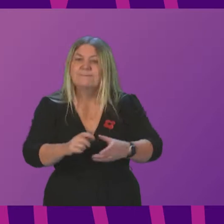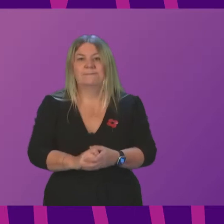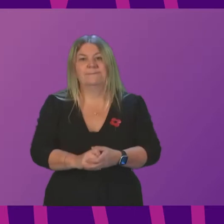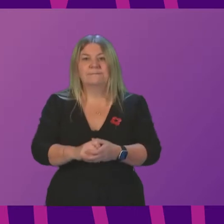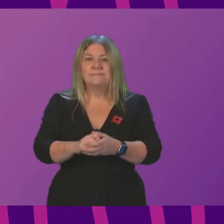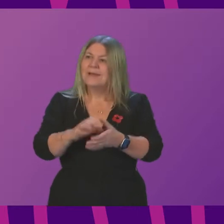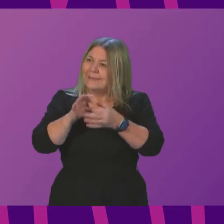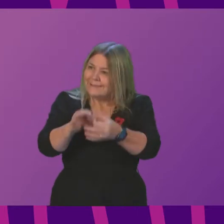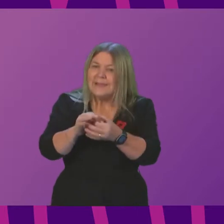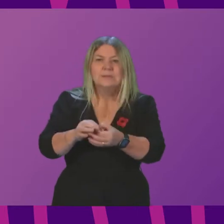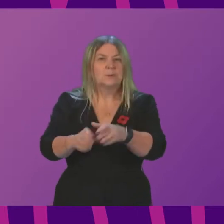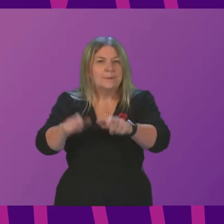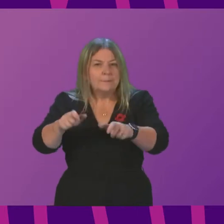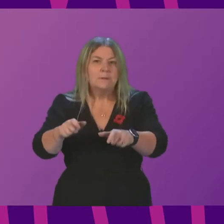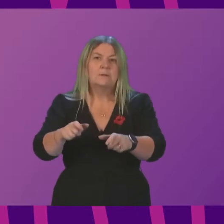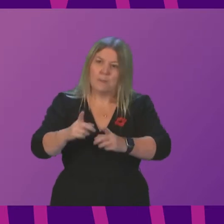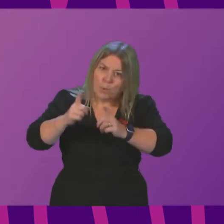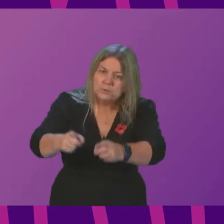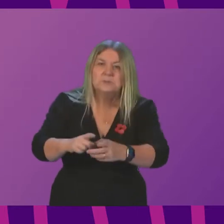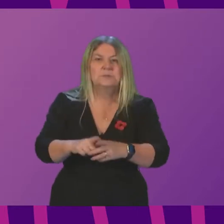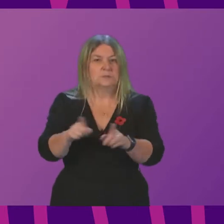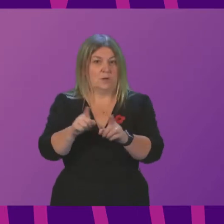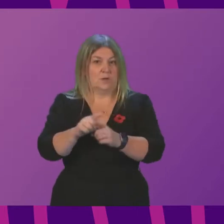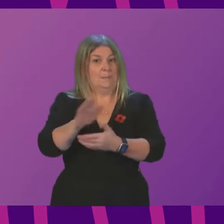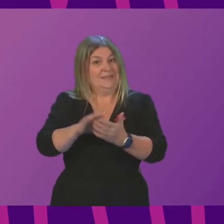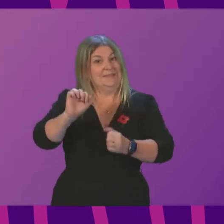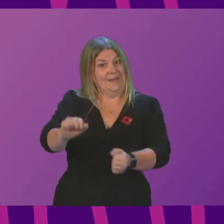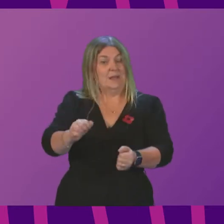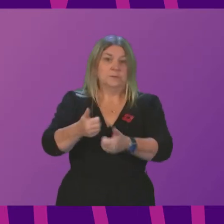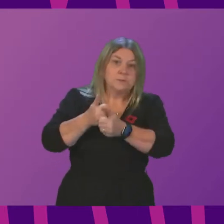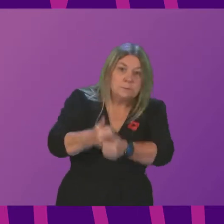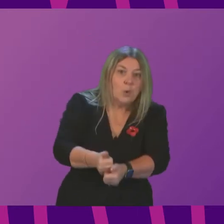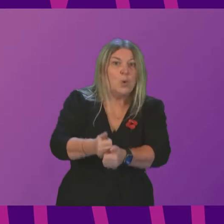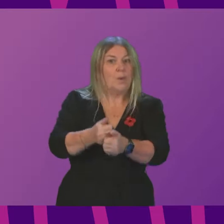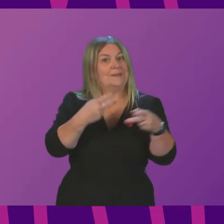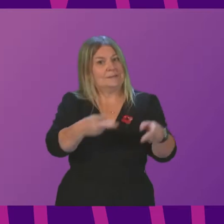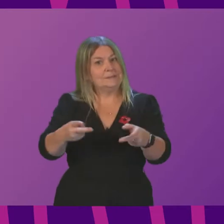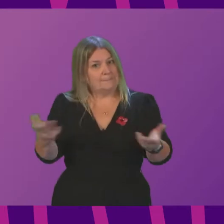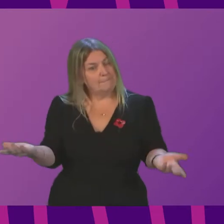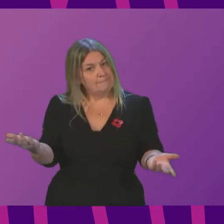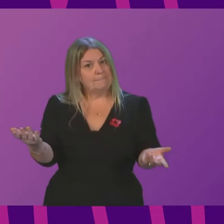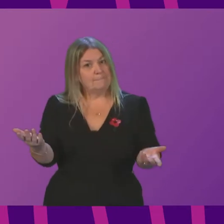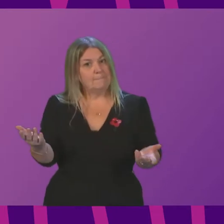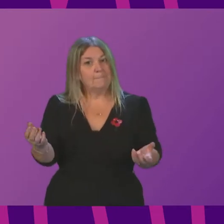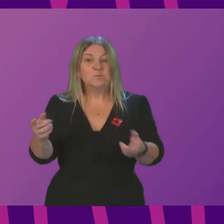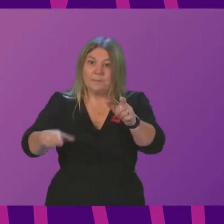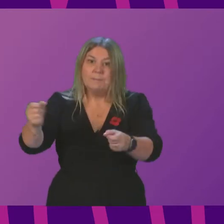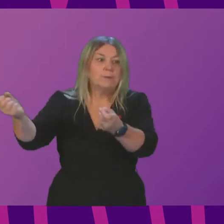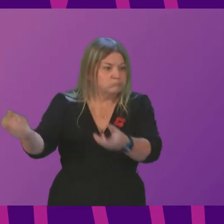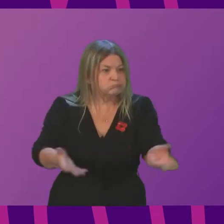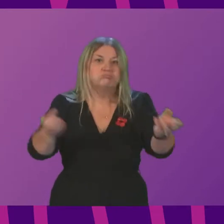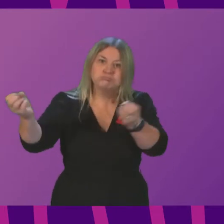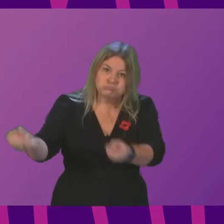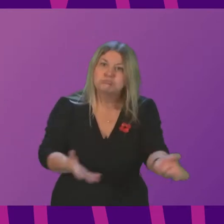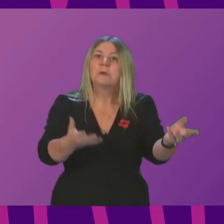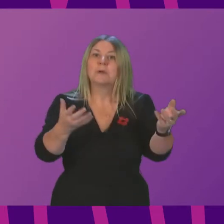the flow of patients from ambulances into accident emergency and onto destinations either